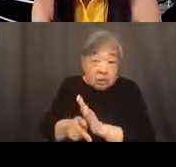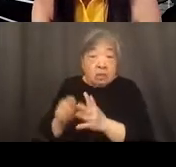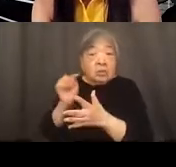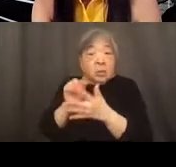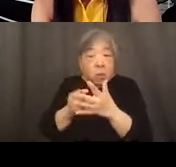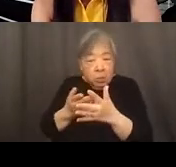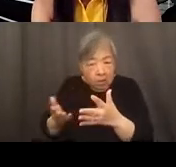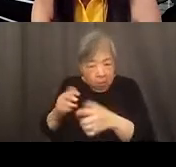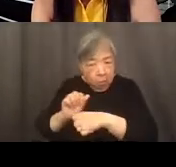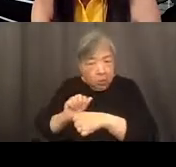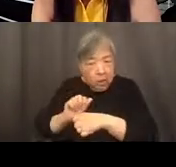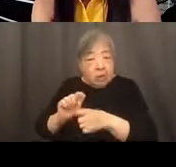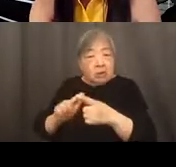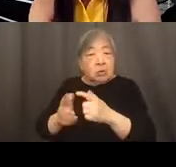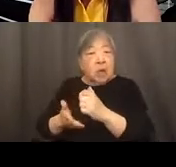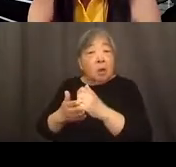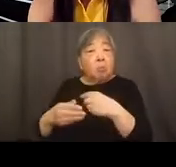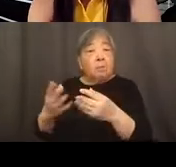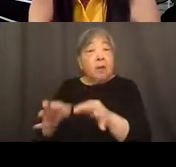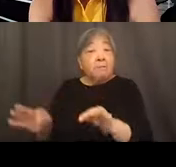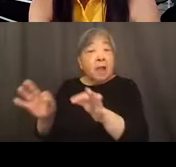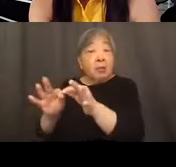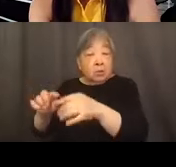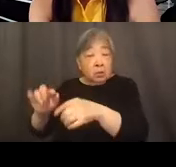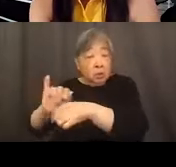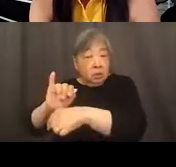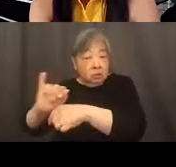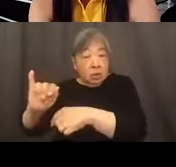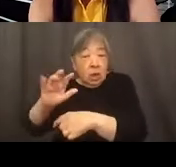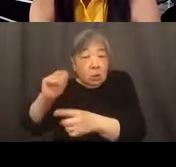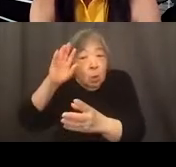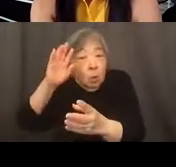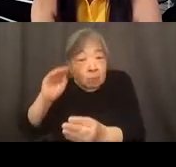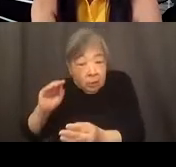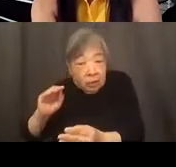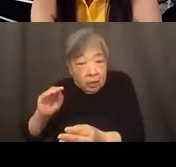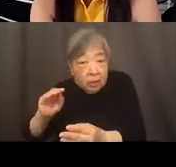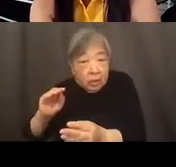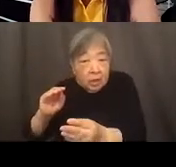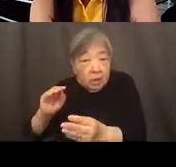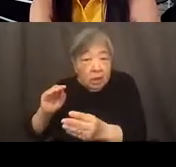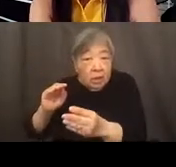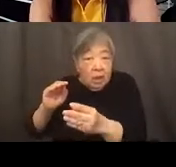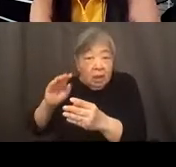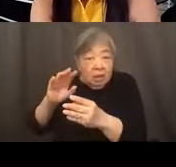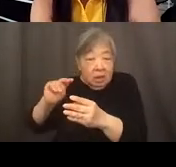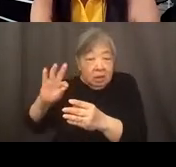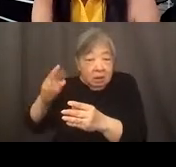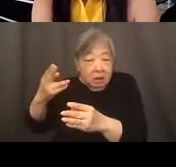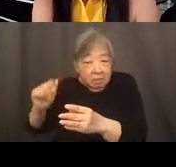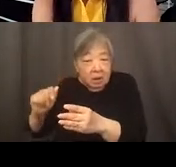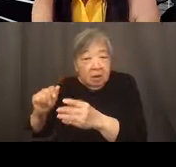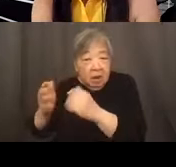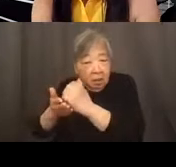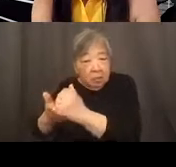we're working on to help provide value to the industry and, you know, hopefully be a leading authority alongside NASA on housing issues.